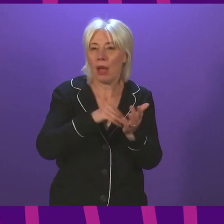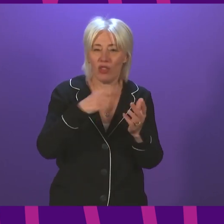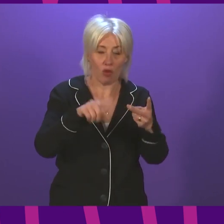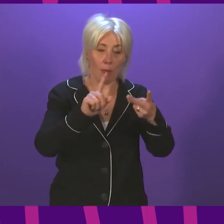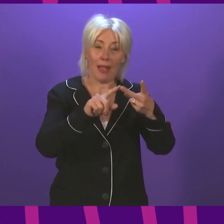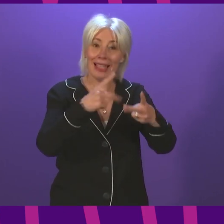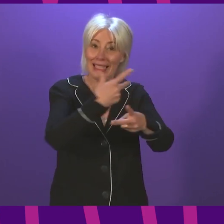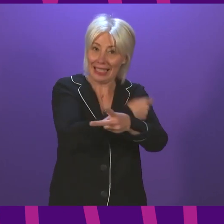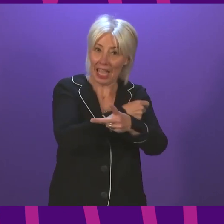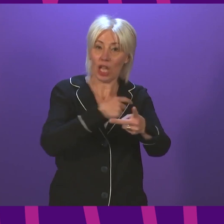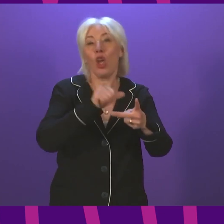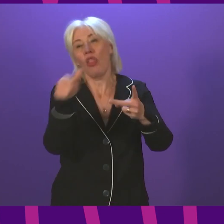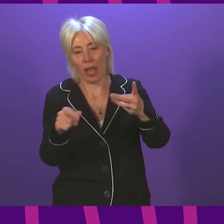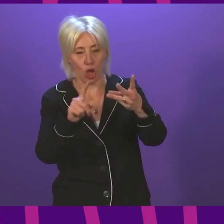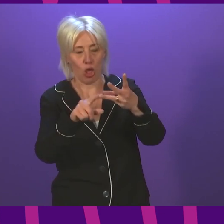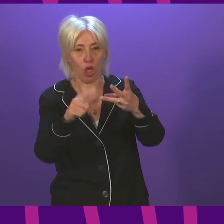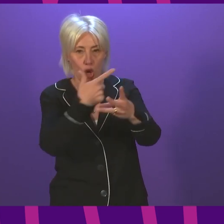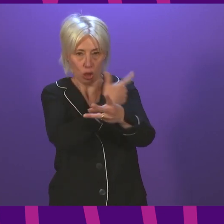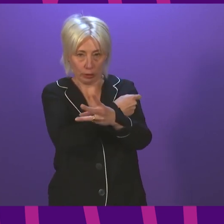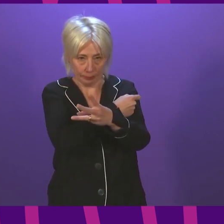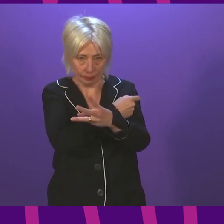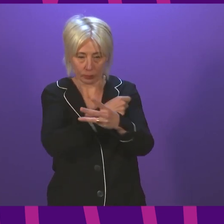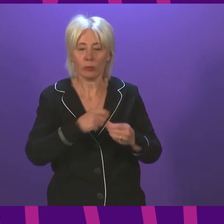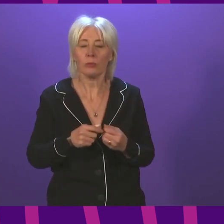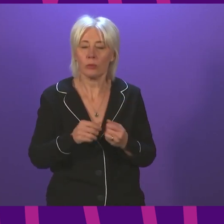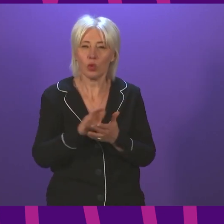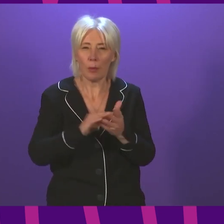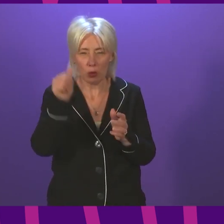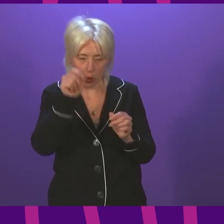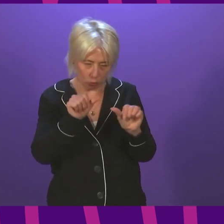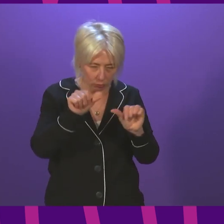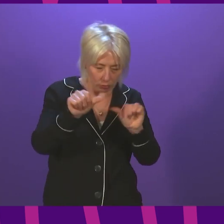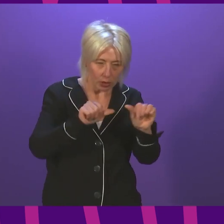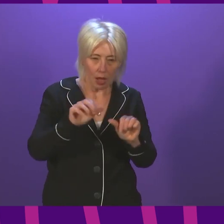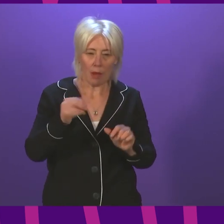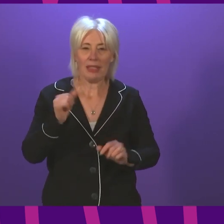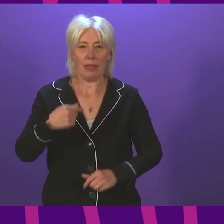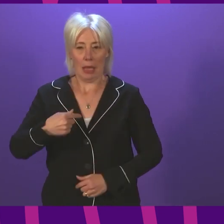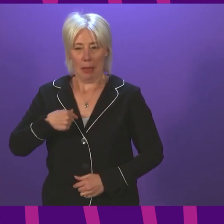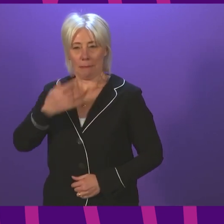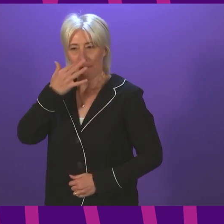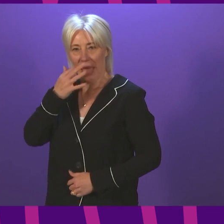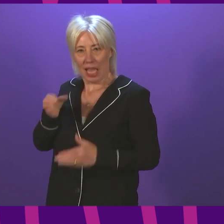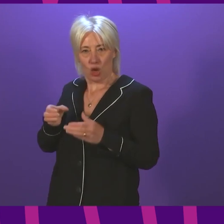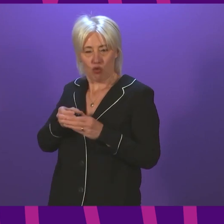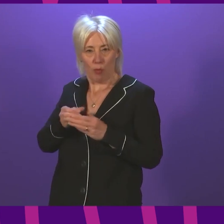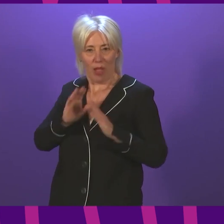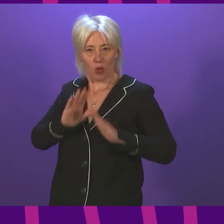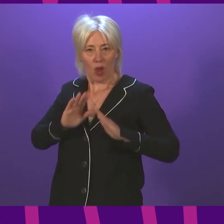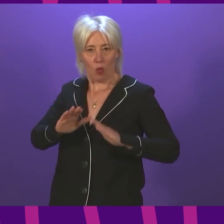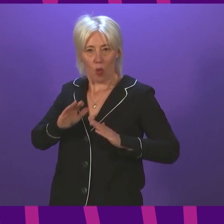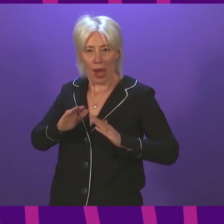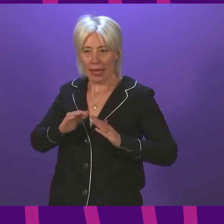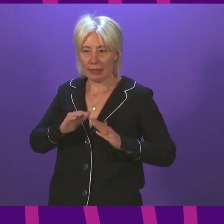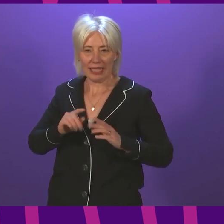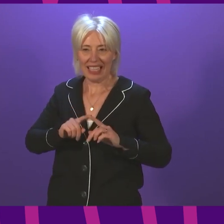that will then guide the timing of booster vaccinations, which is why somebody in my age group will wait longer than somebody in